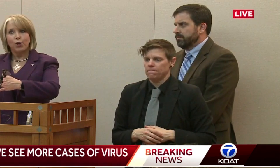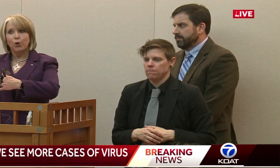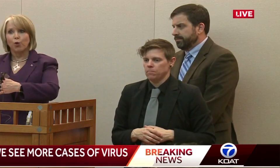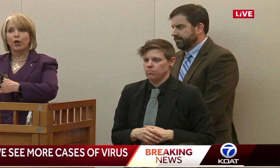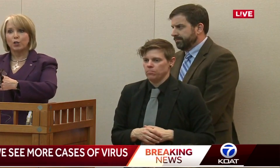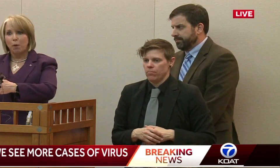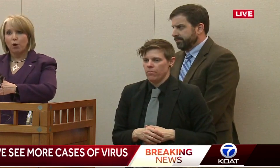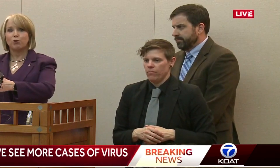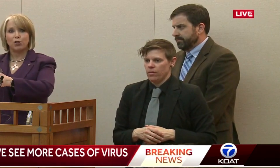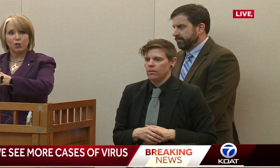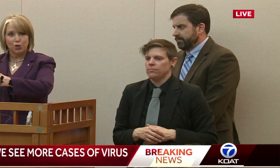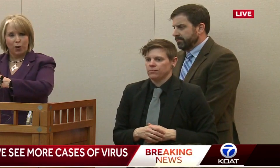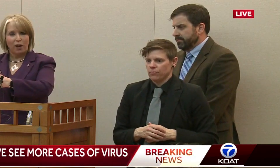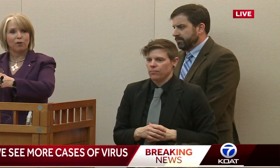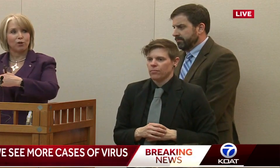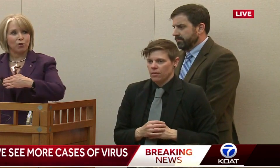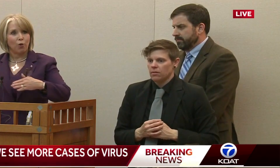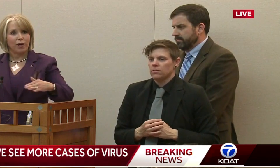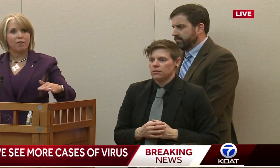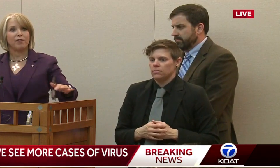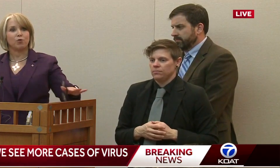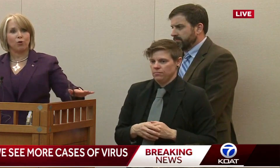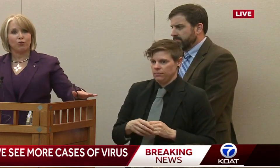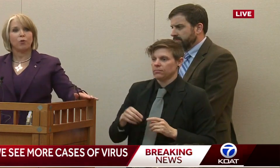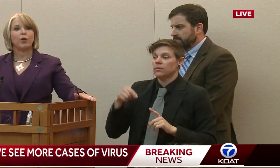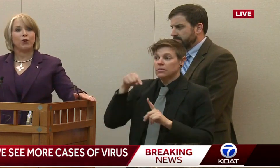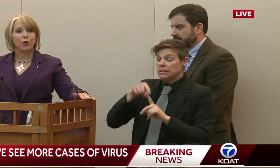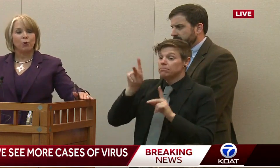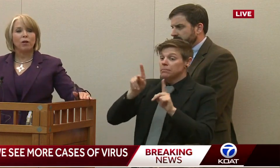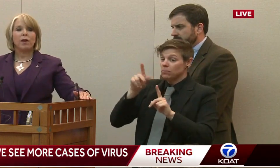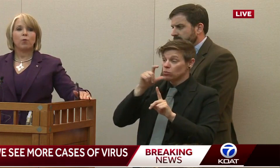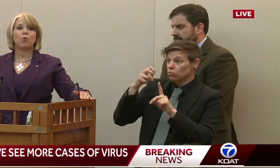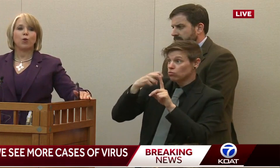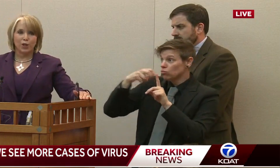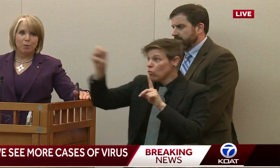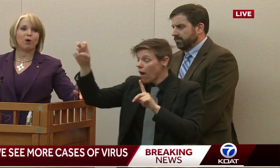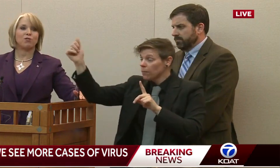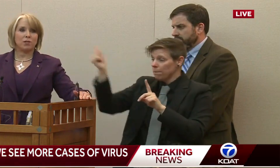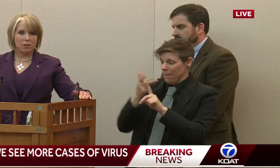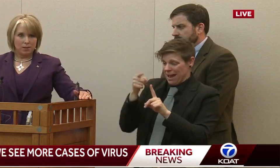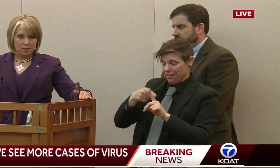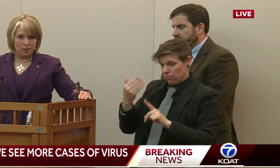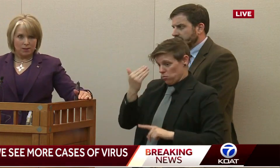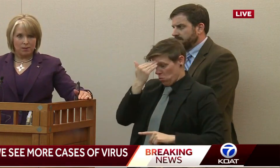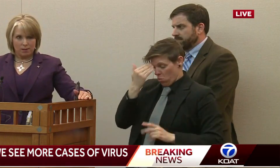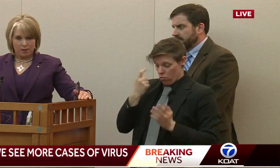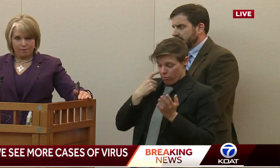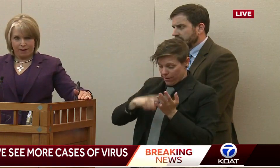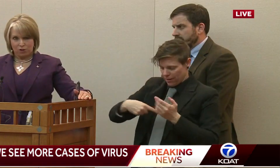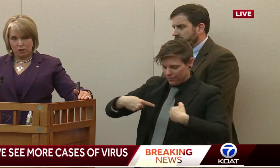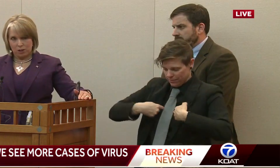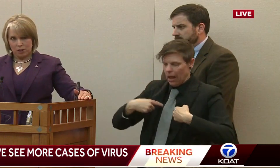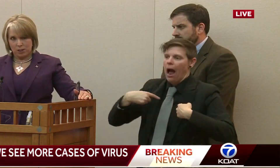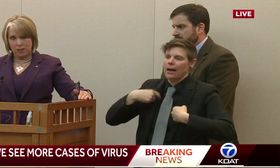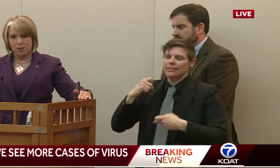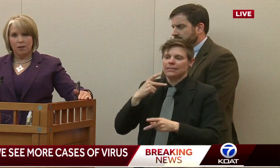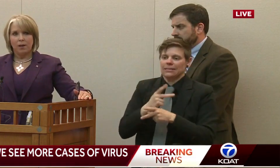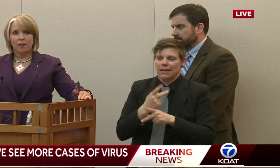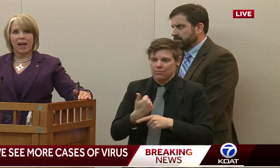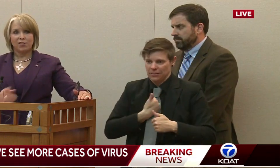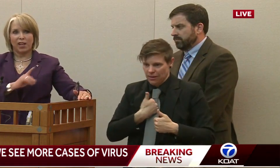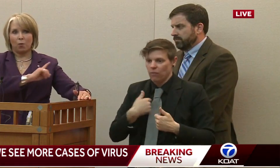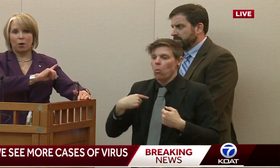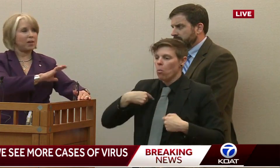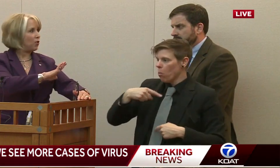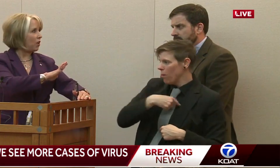who were exposed to travelers or individuals that we knew were exposed to this infectious disease.